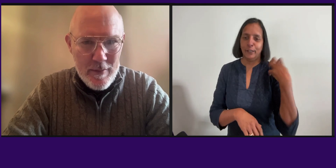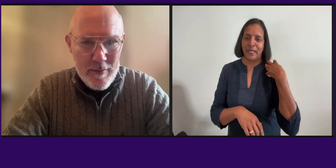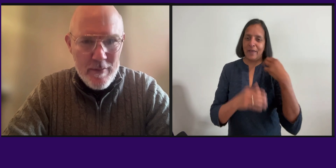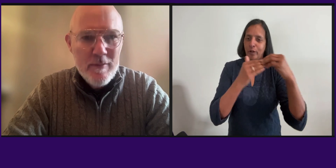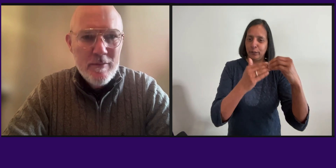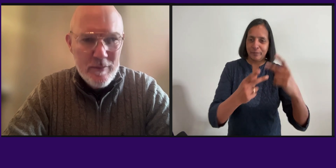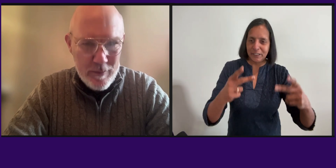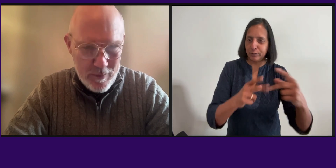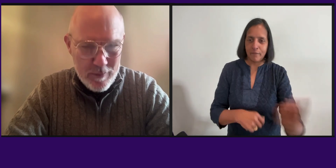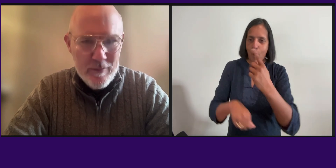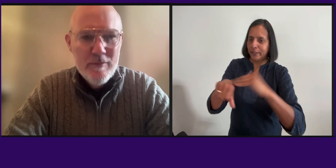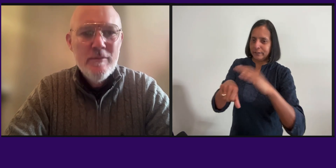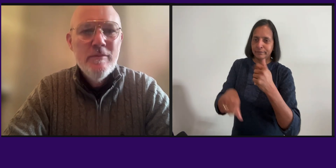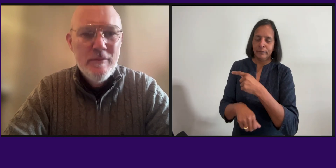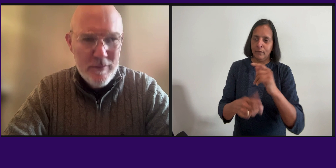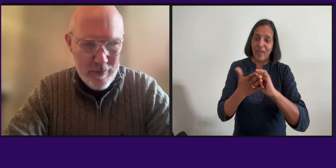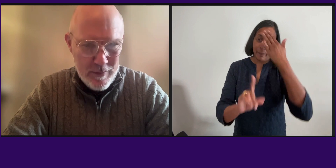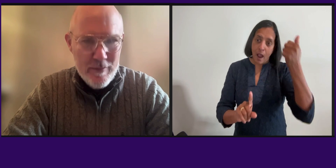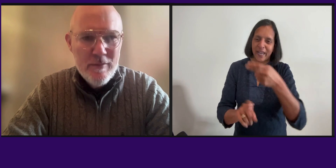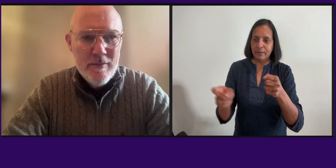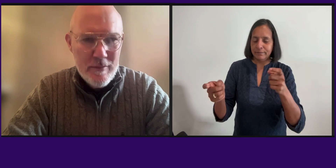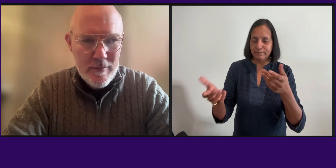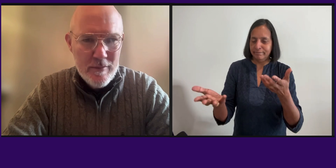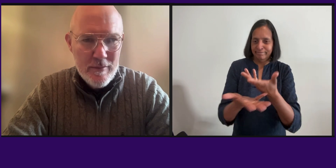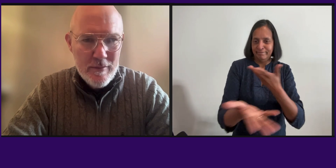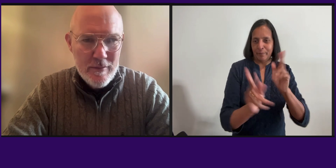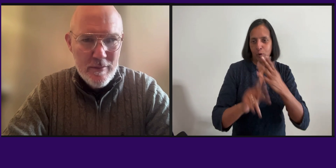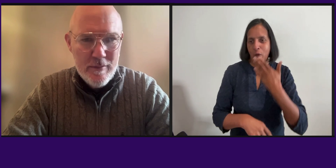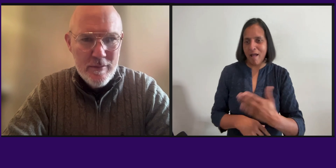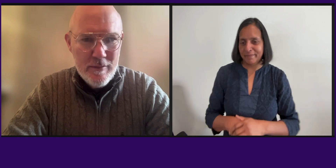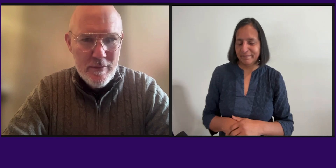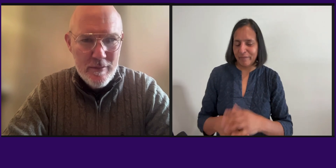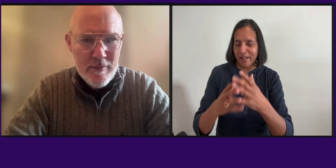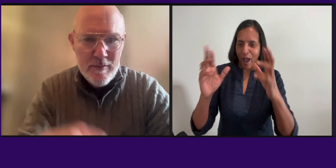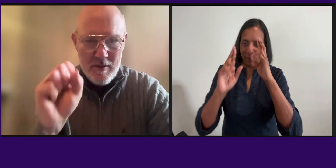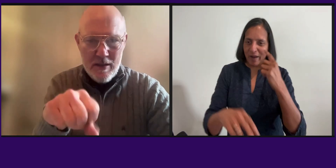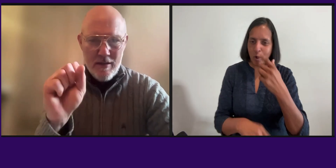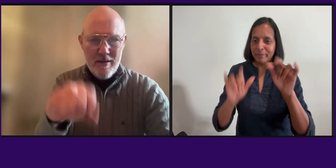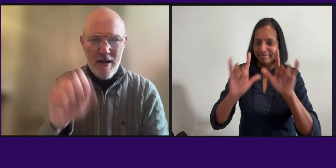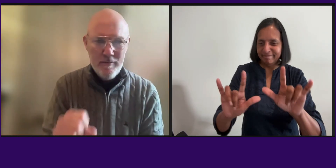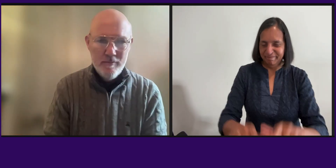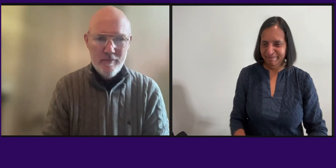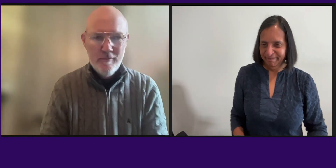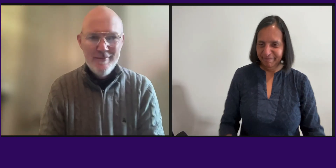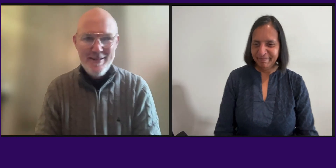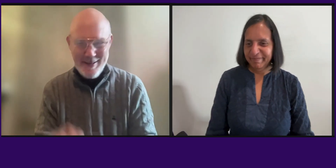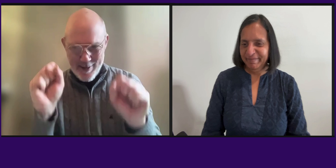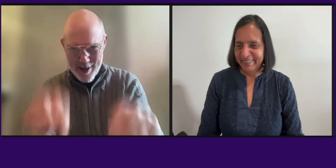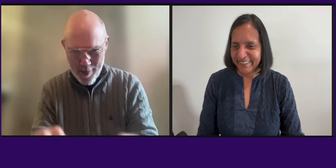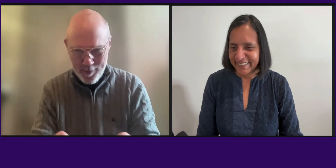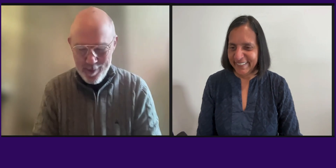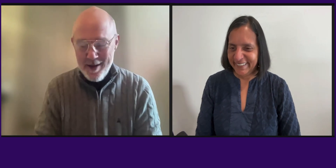of different search committees and leadership positions. Gallaudet University is always calling on him to be involved in any way. He's just so well-versed in